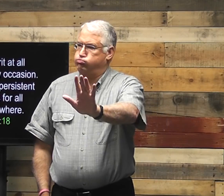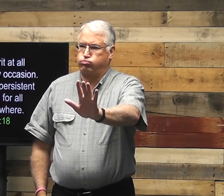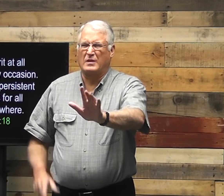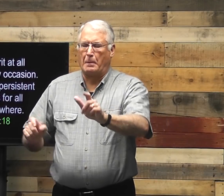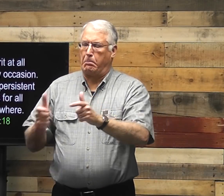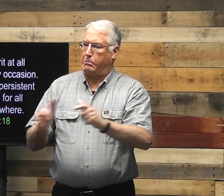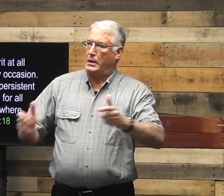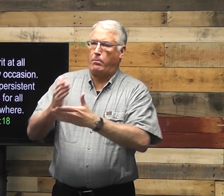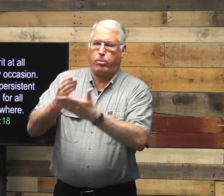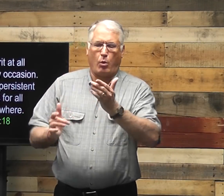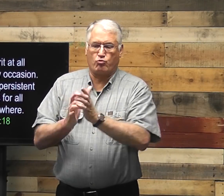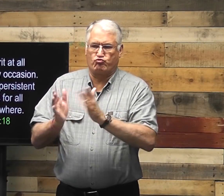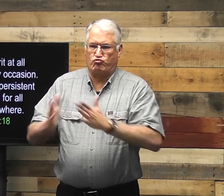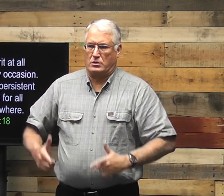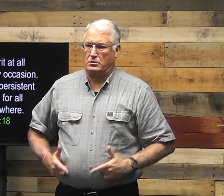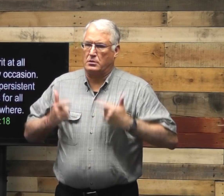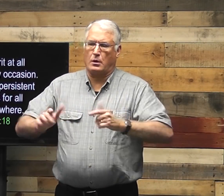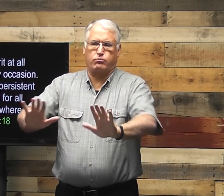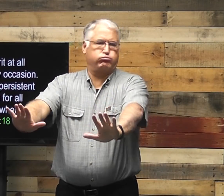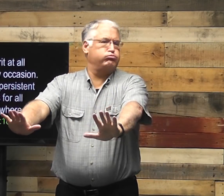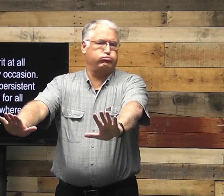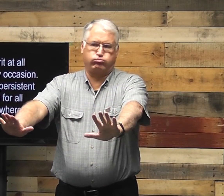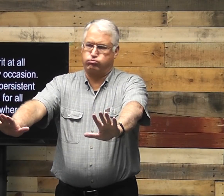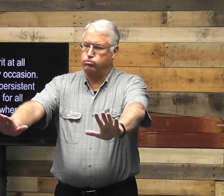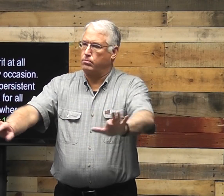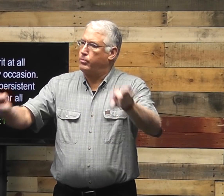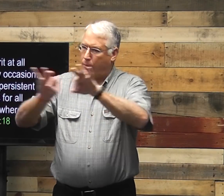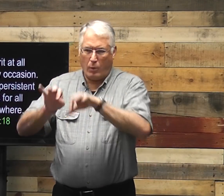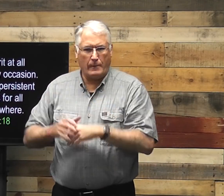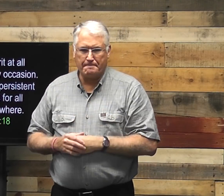is very important. That is the biggest part of our Christian life.